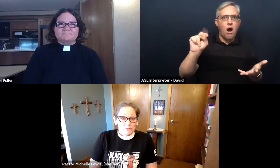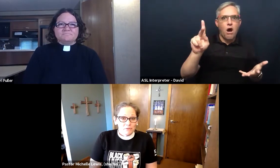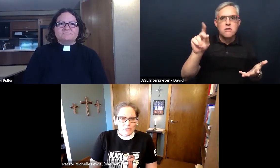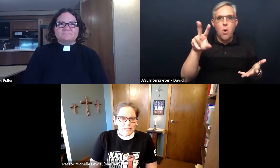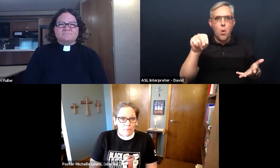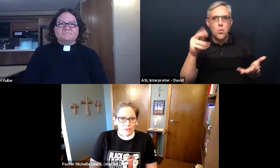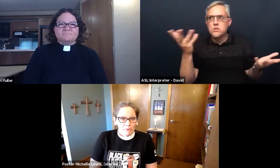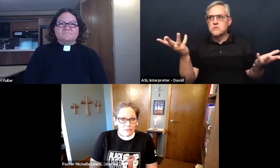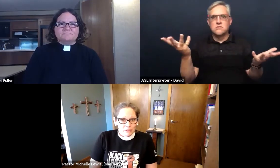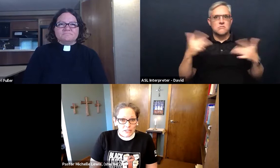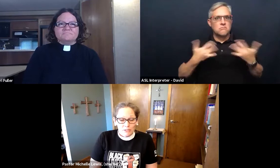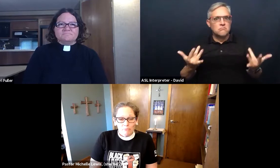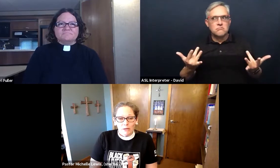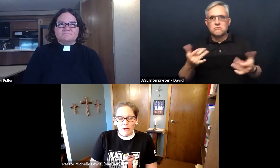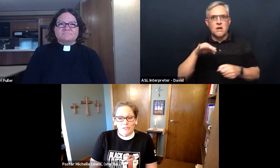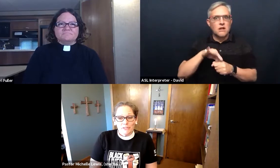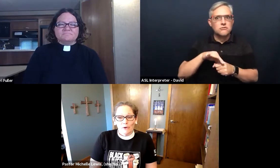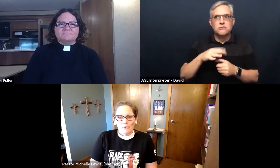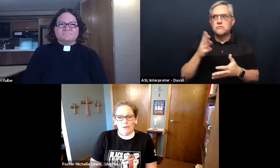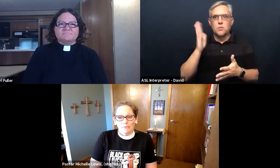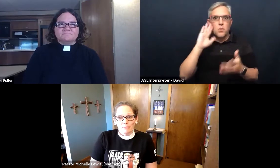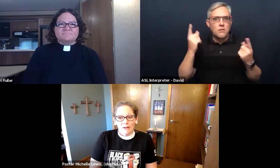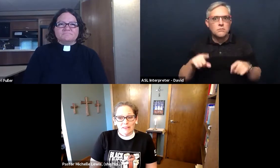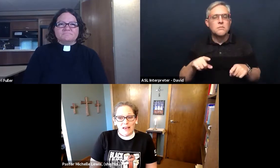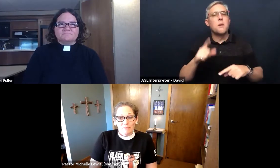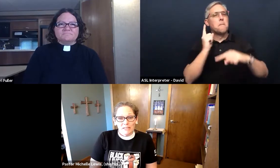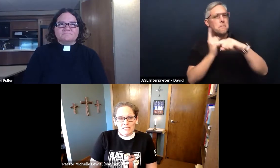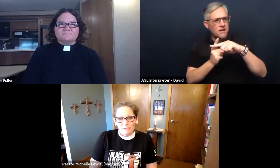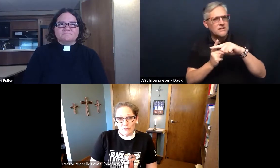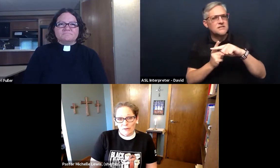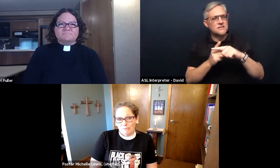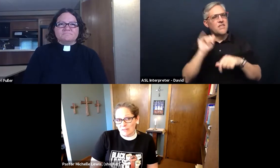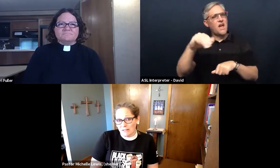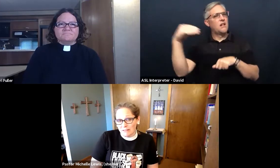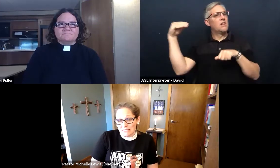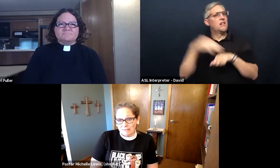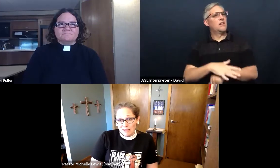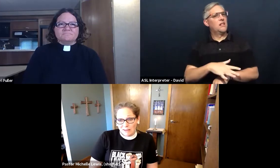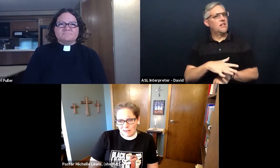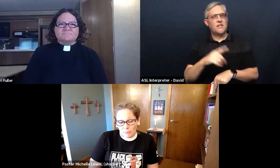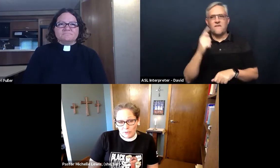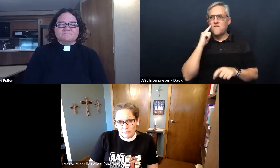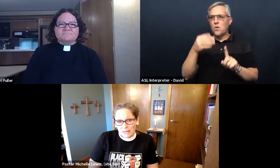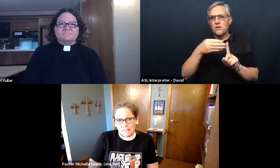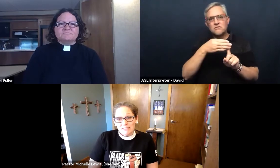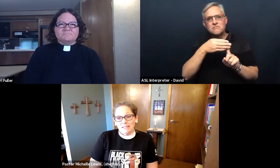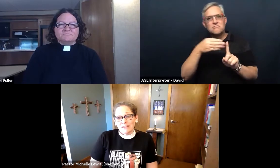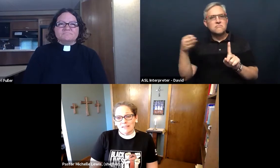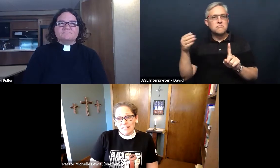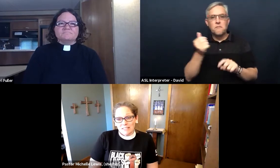of what's happening with the election, but also with what that means for the next couple of months and then the next